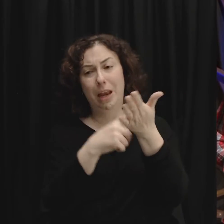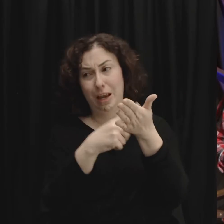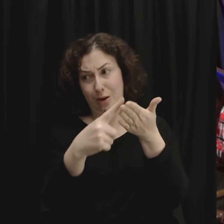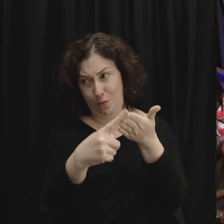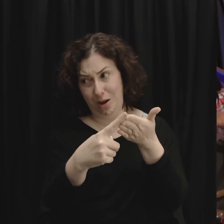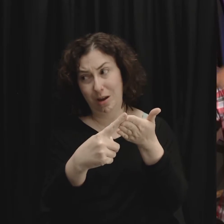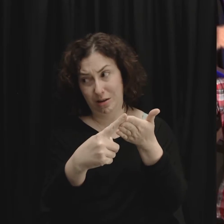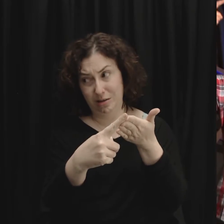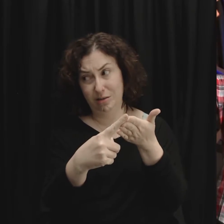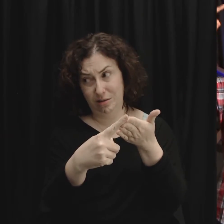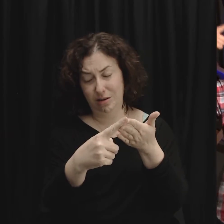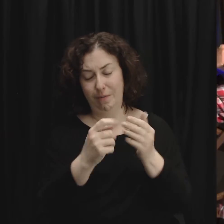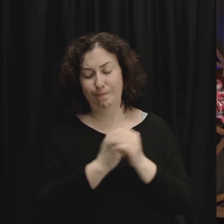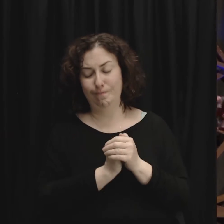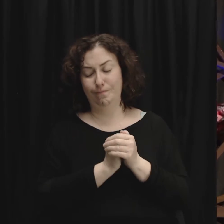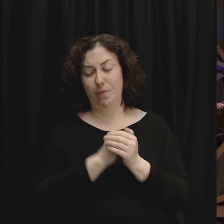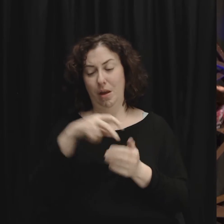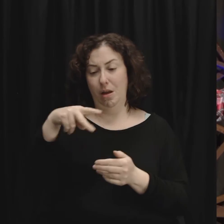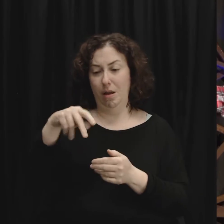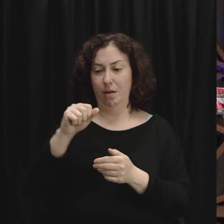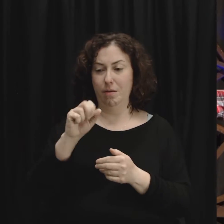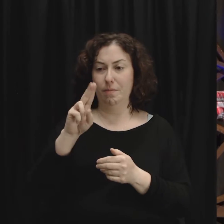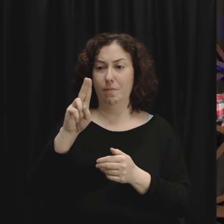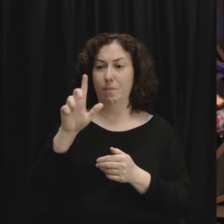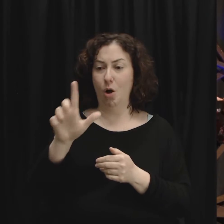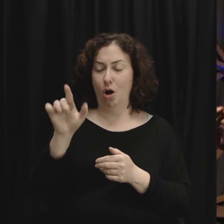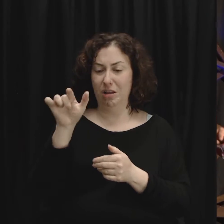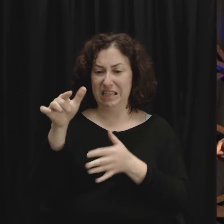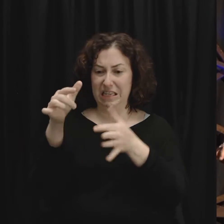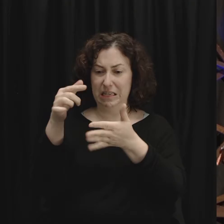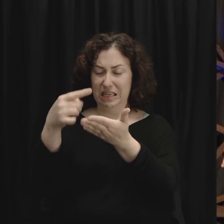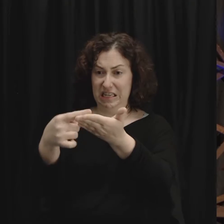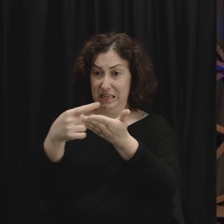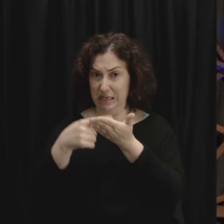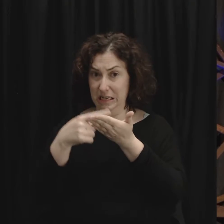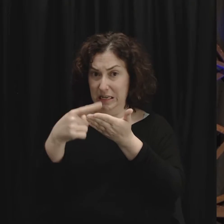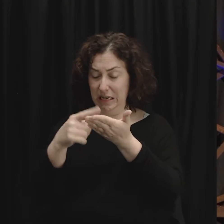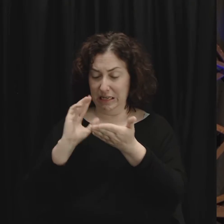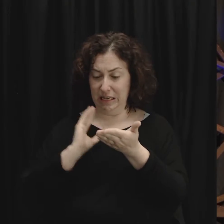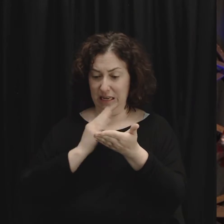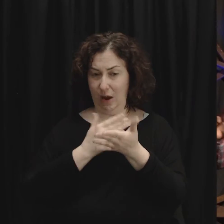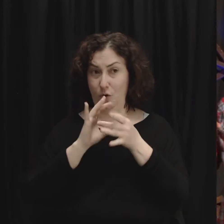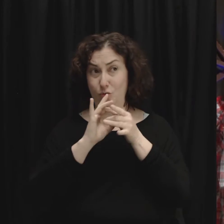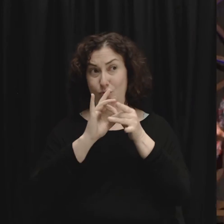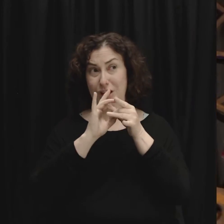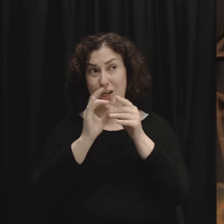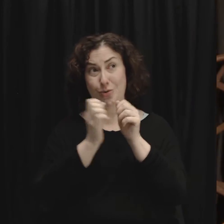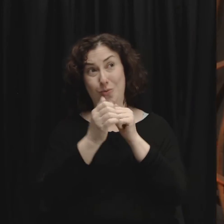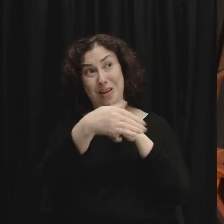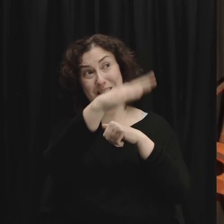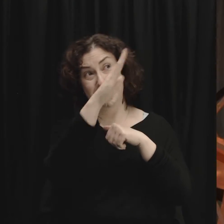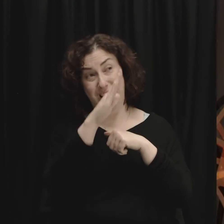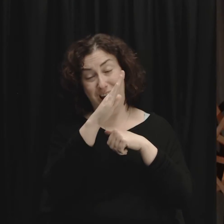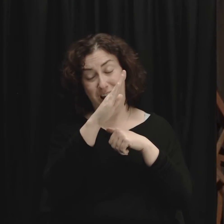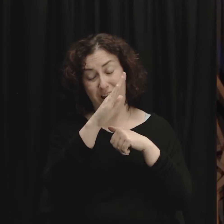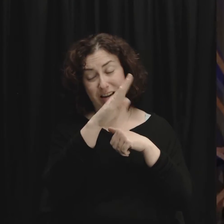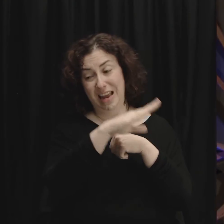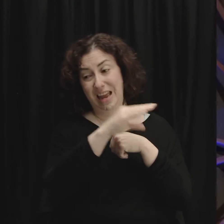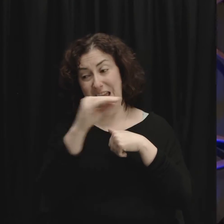about our relationship with God and then ultimately with other people. But I'm going to try and just kind of stop along the way and draw out some of the